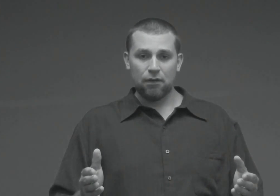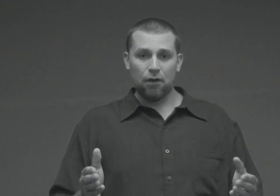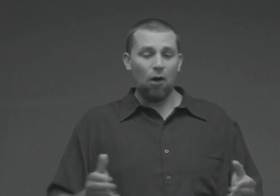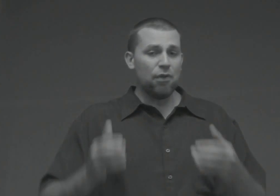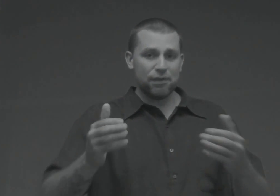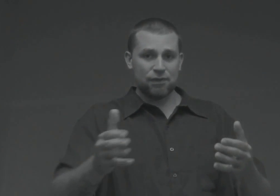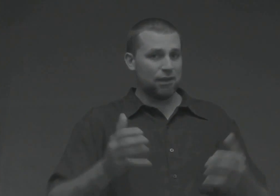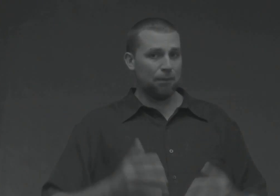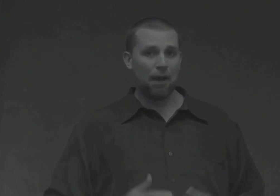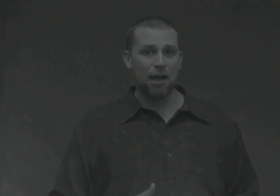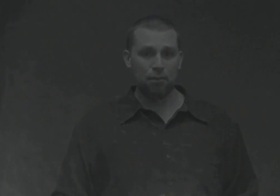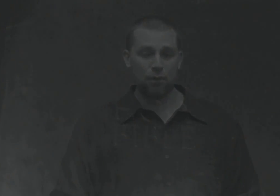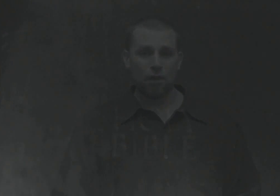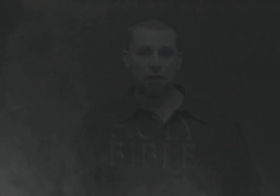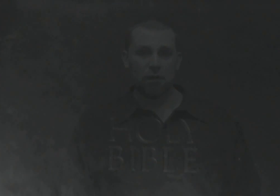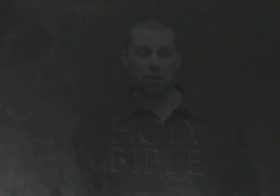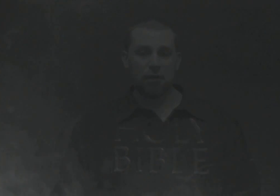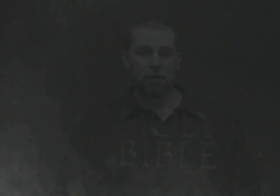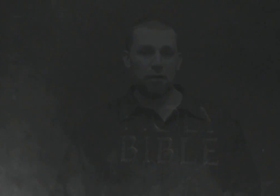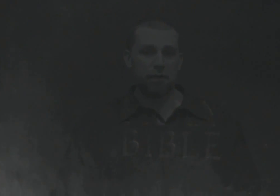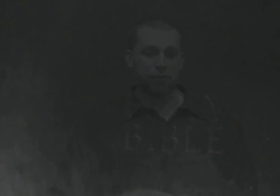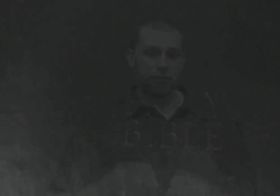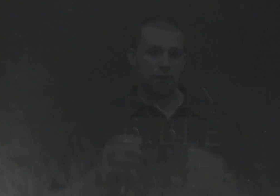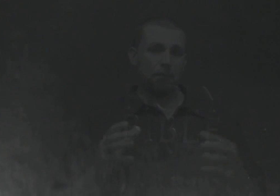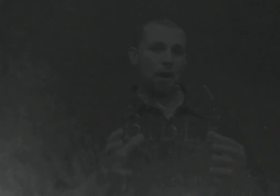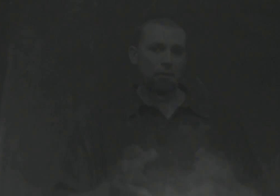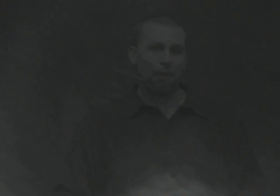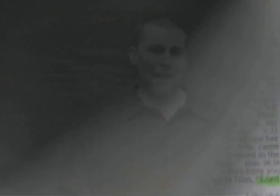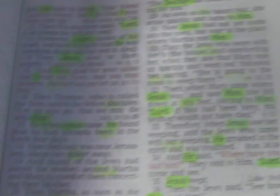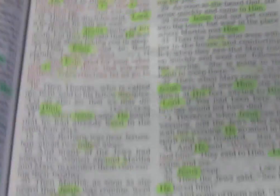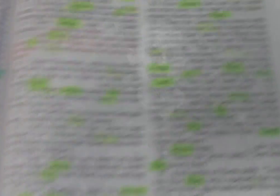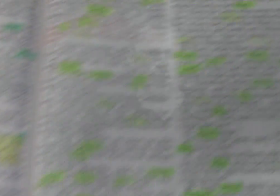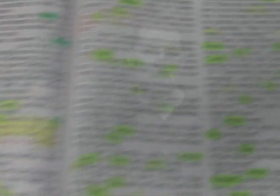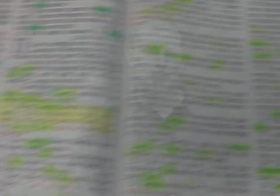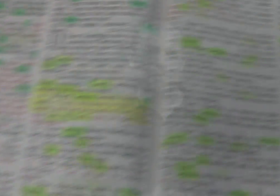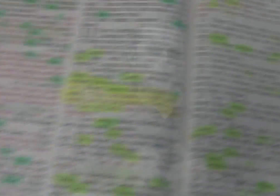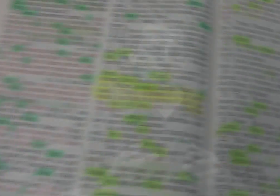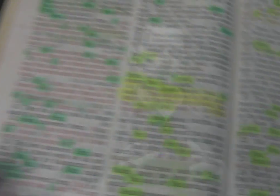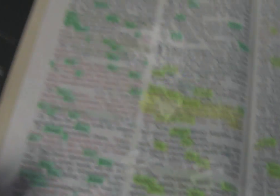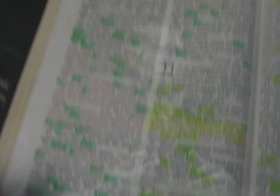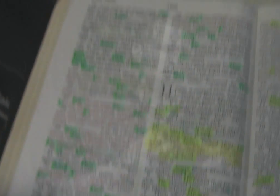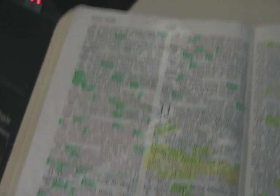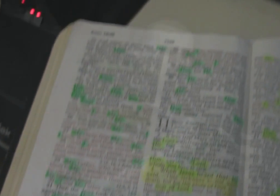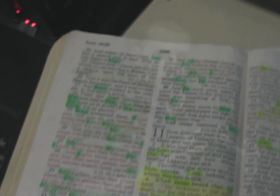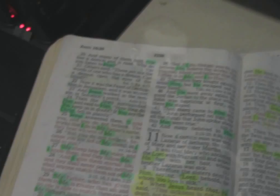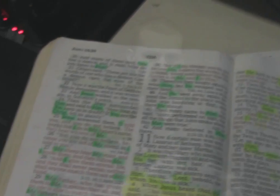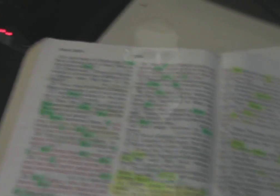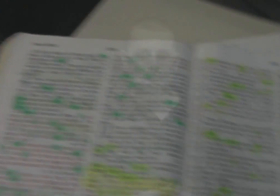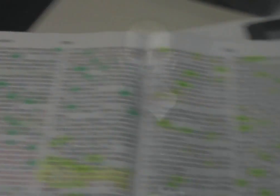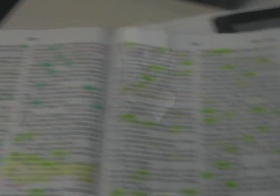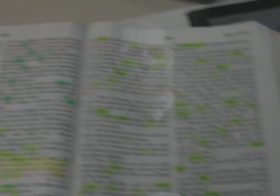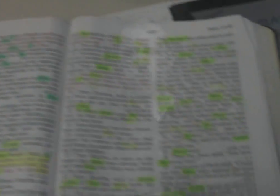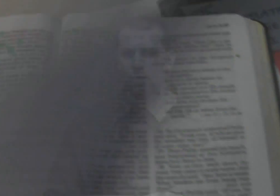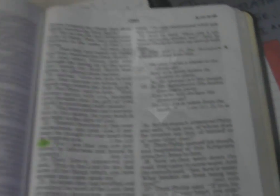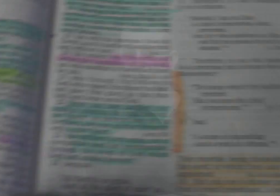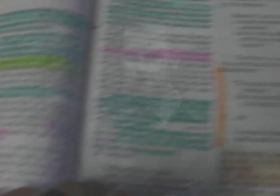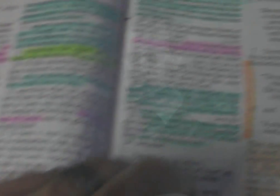all this is in the Bible, it's just that modern man has seemed to lose touch with the realities